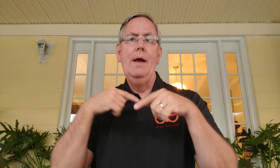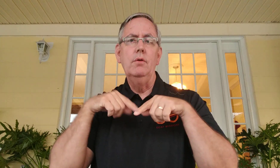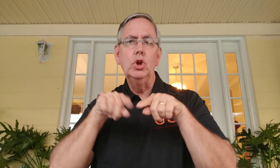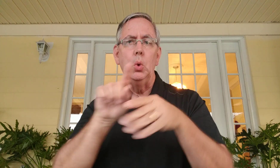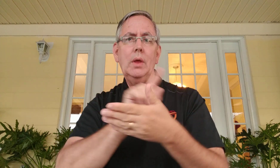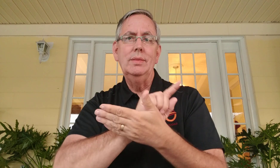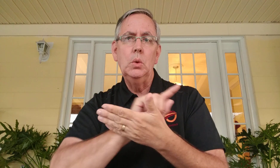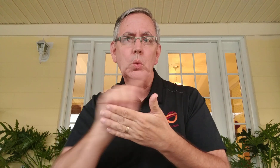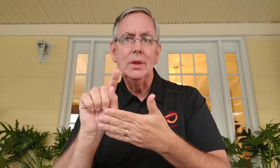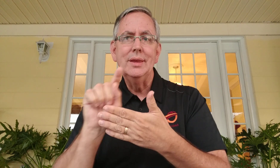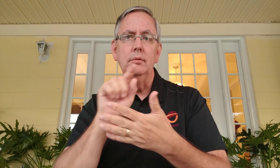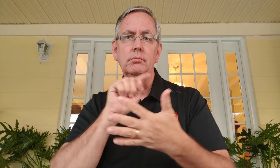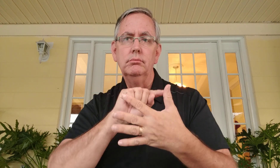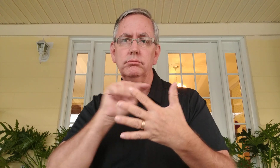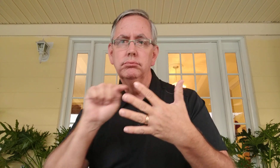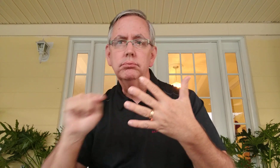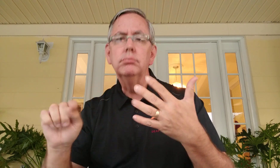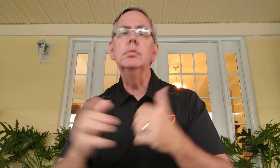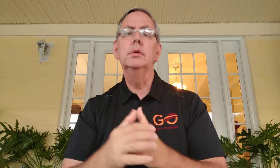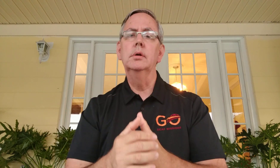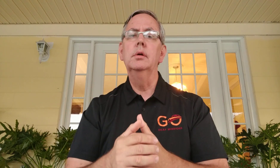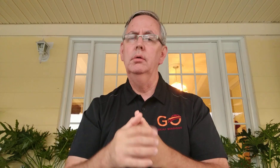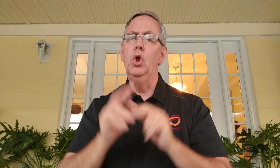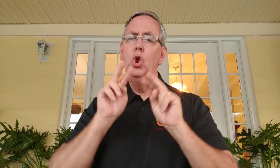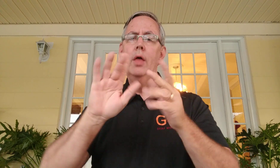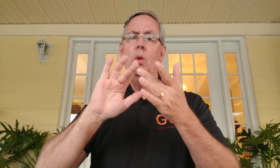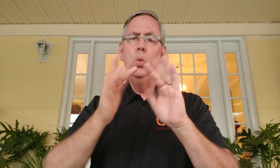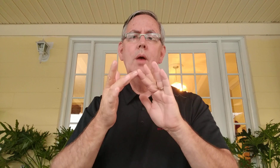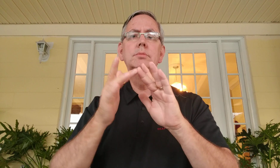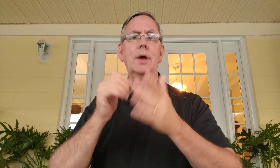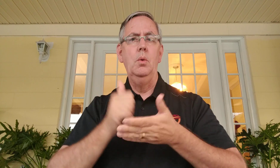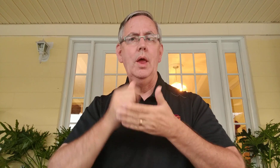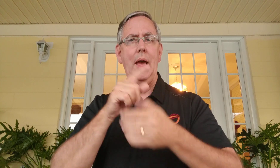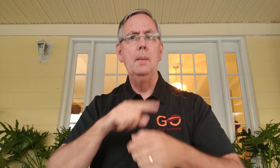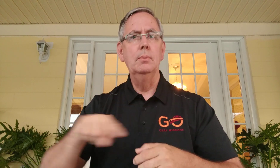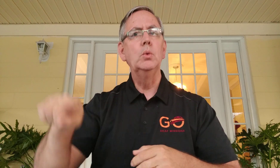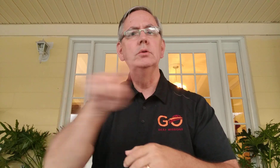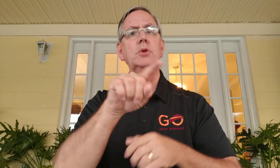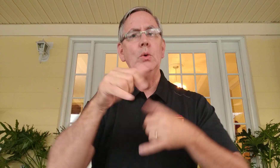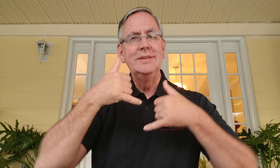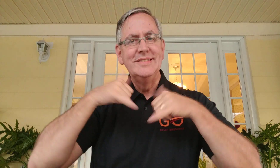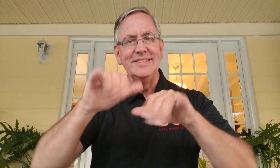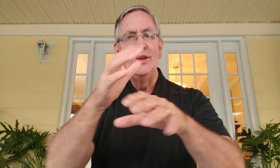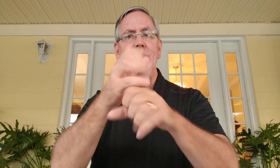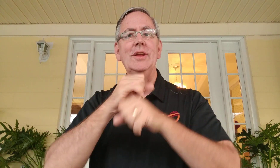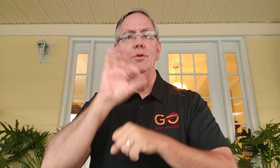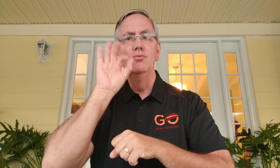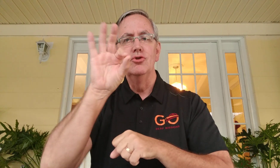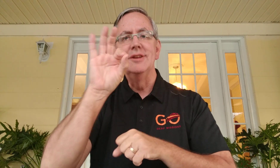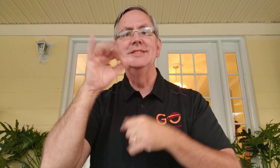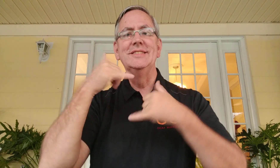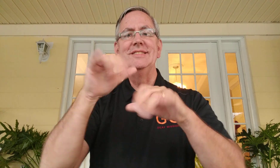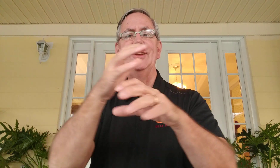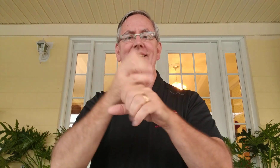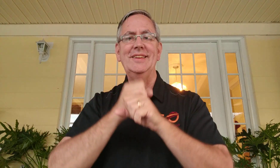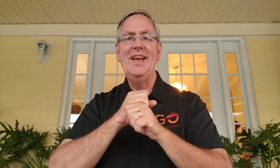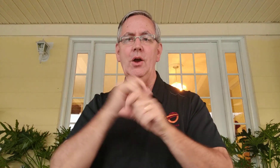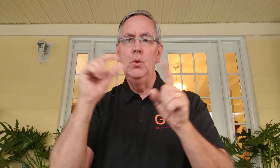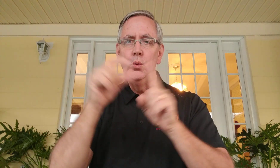Wednesday night. Some have another midweek service, but check their websites and this will be a help to you so you can